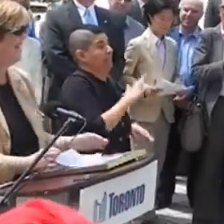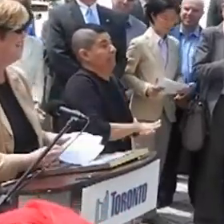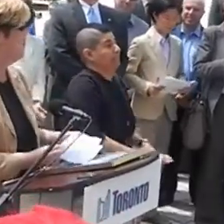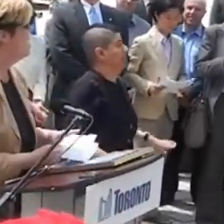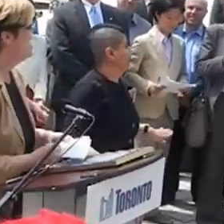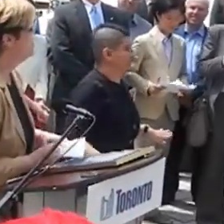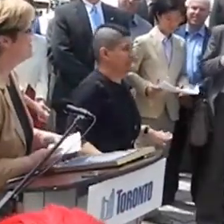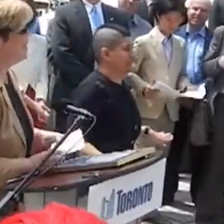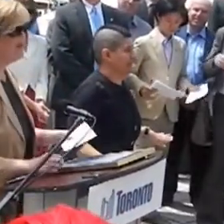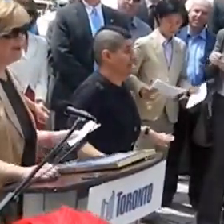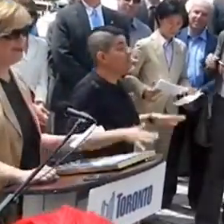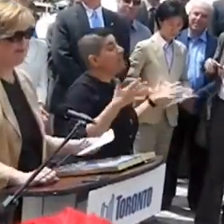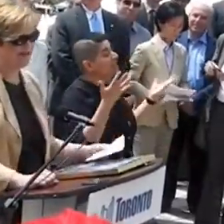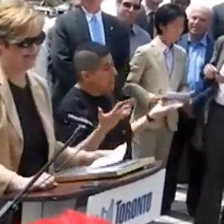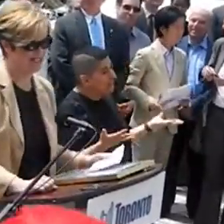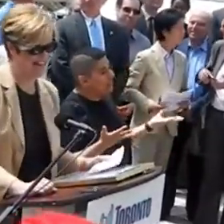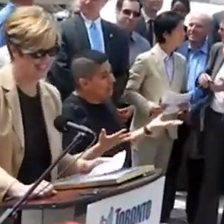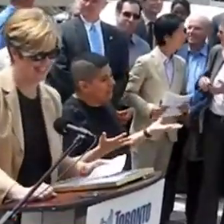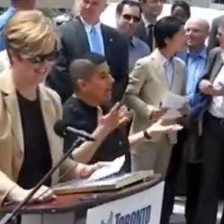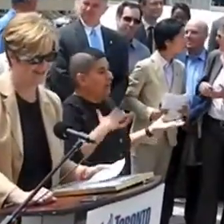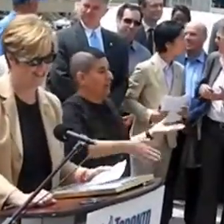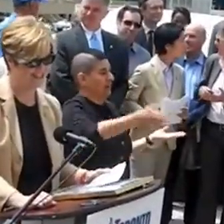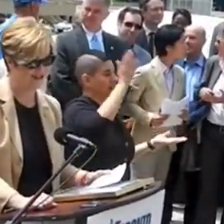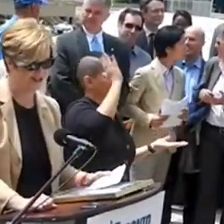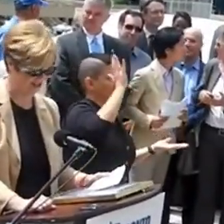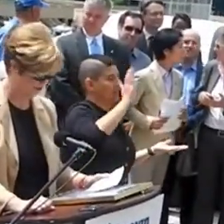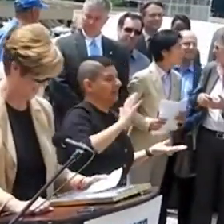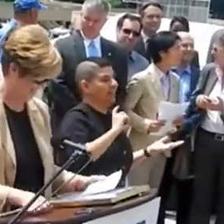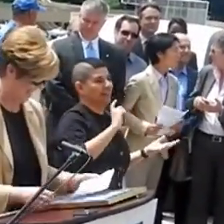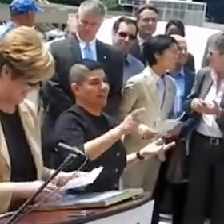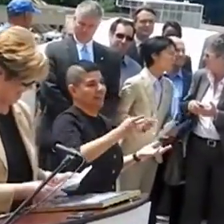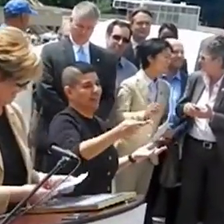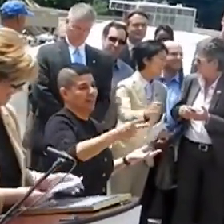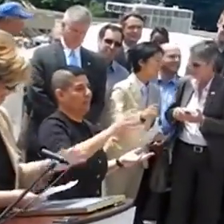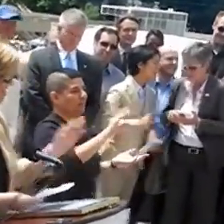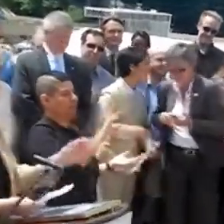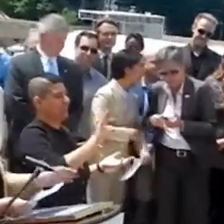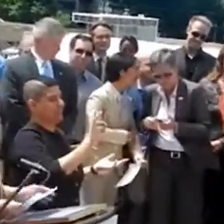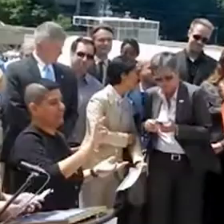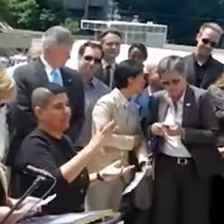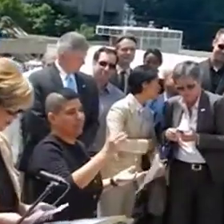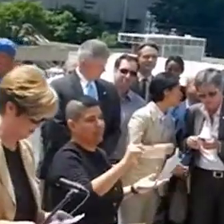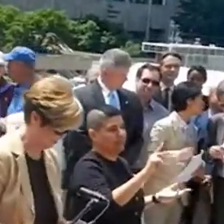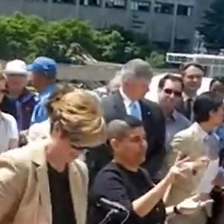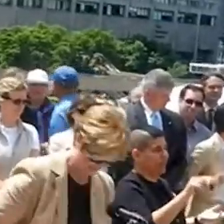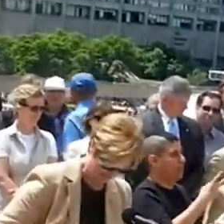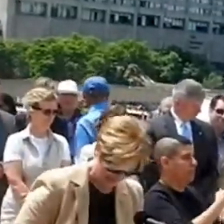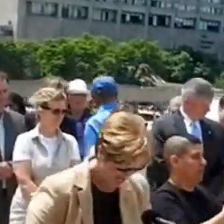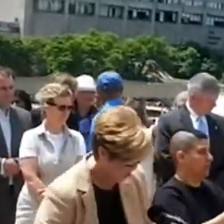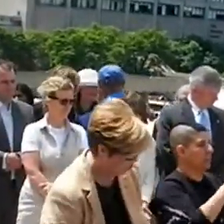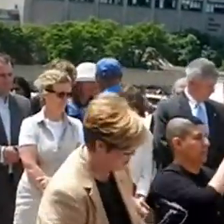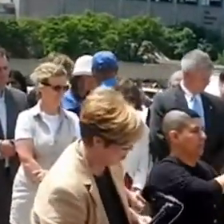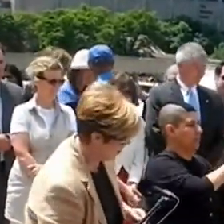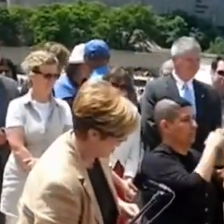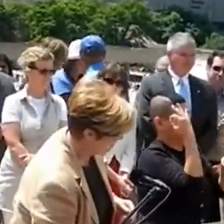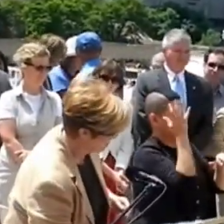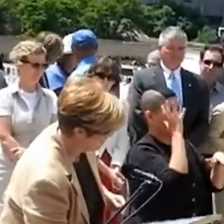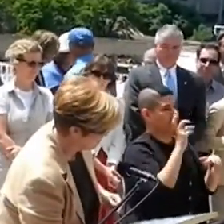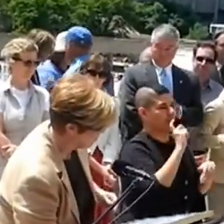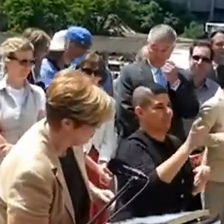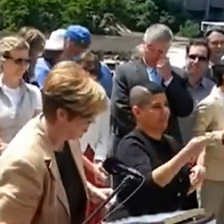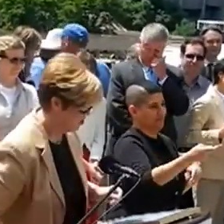but I will be presenting it to Francisco and Luca today in both versions. So,